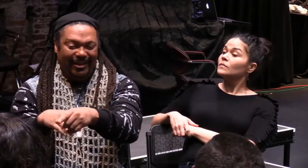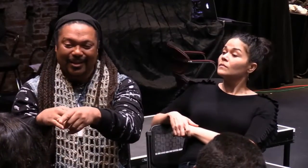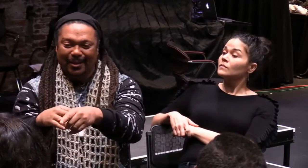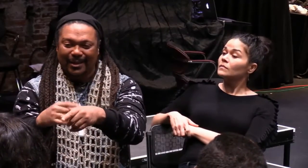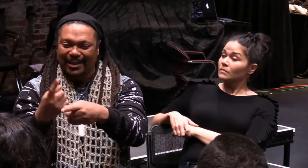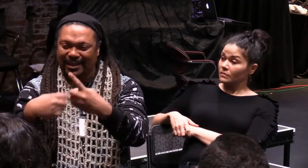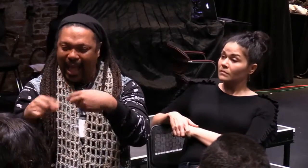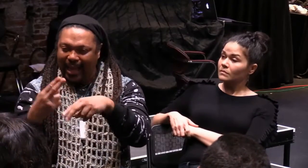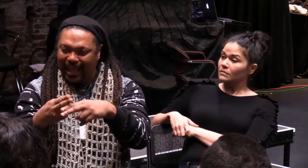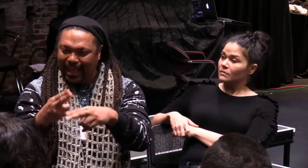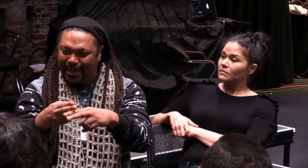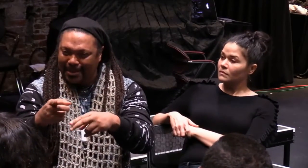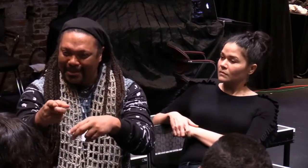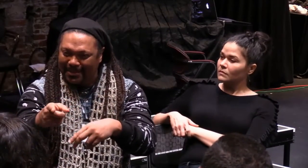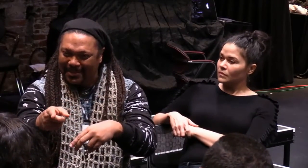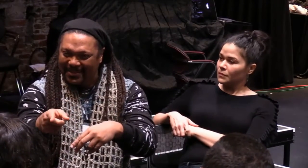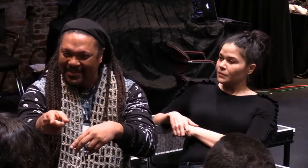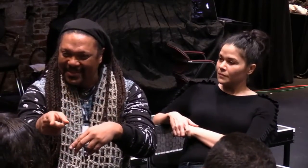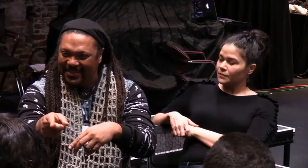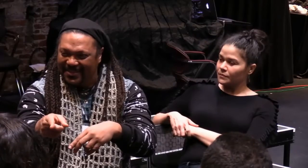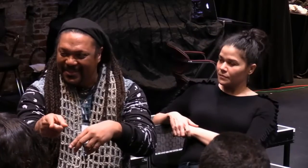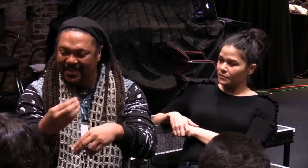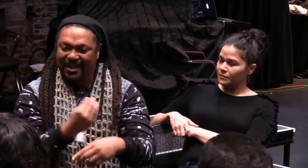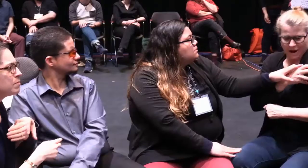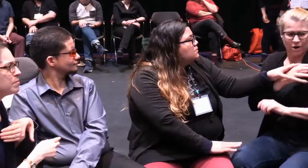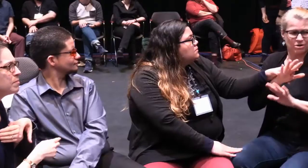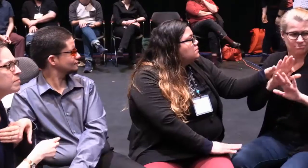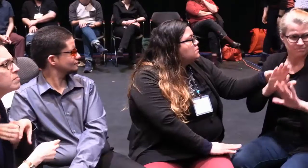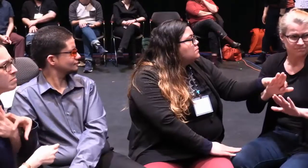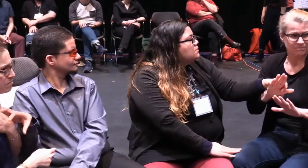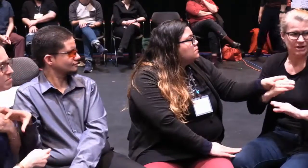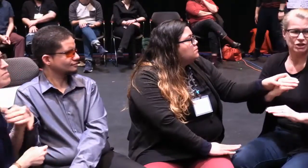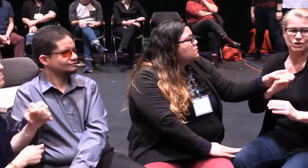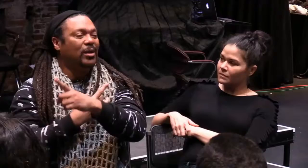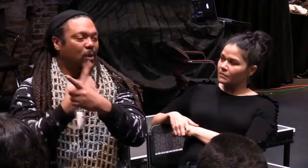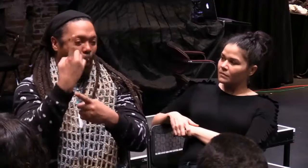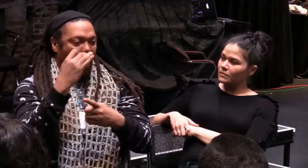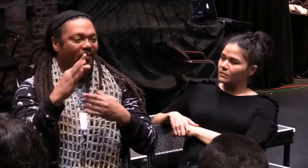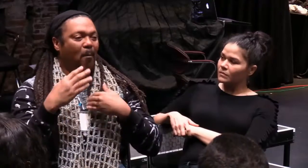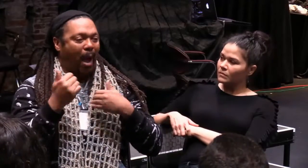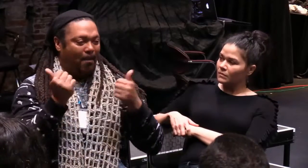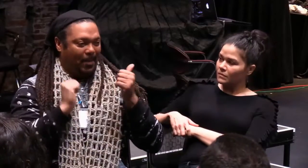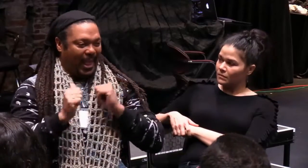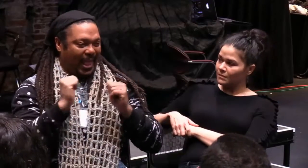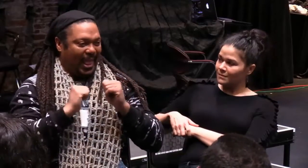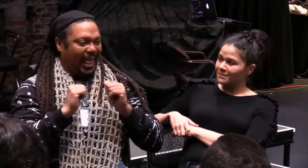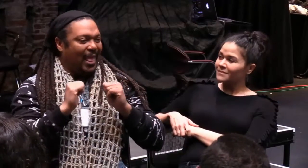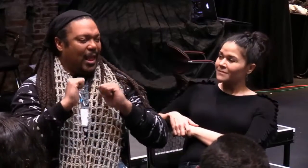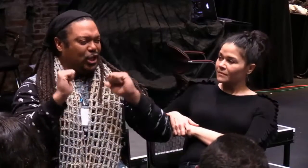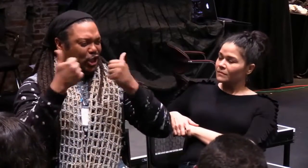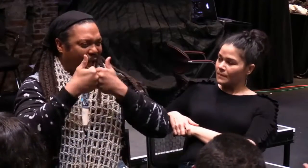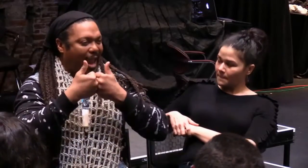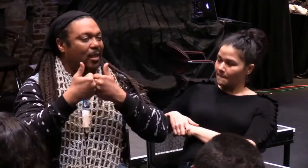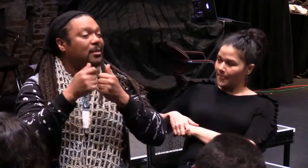white male dominant power construct. And forgive me, your name again. Yash. Yash. yes.